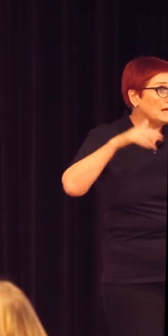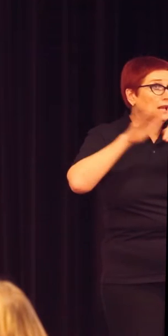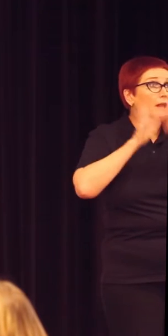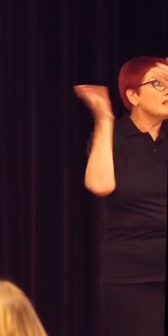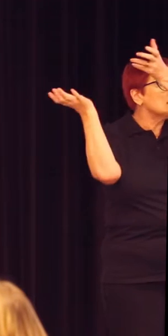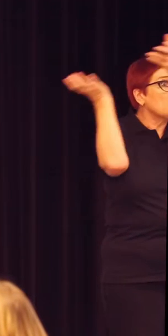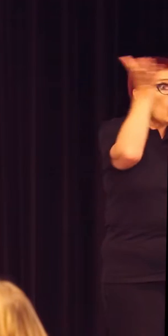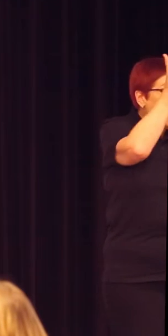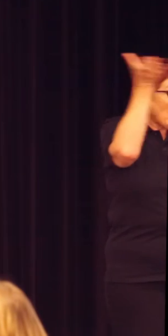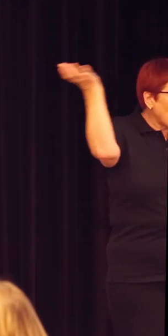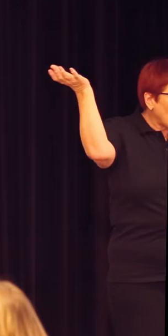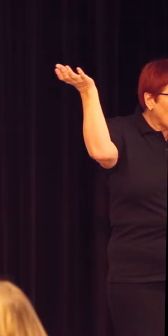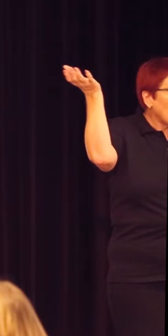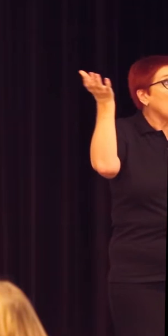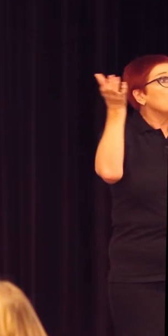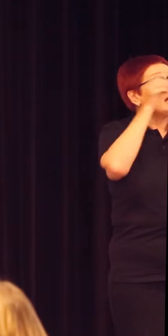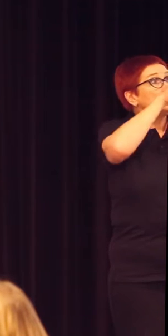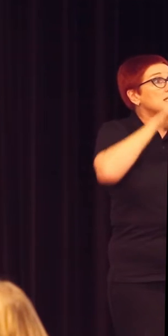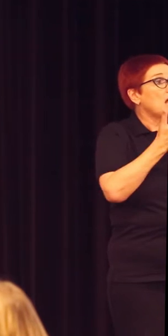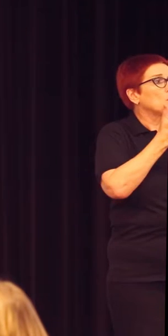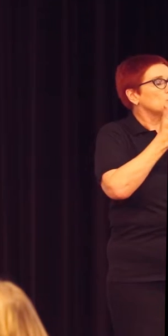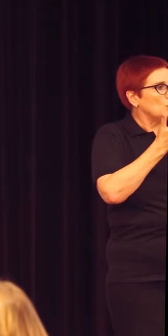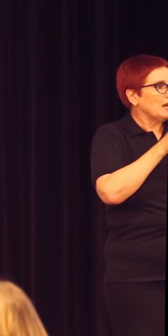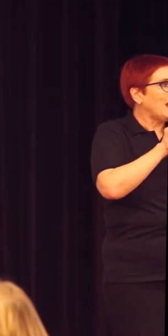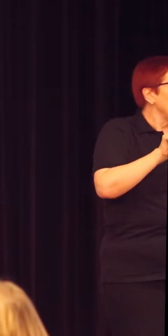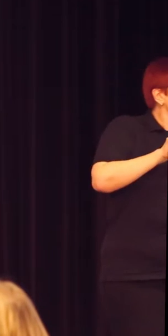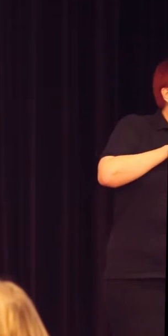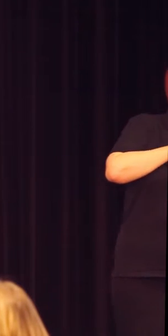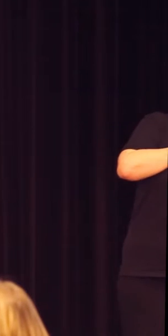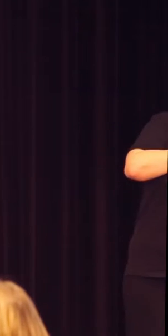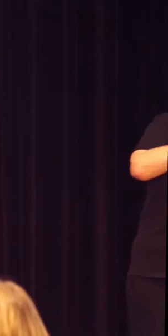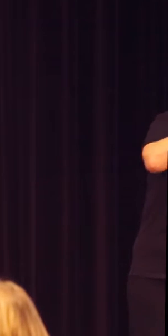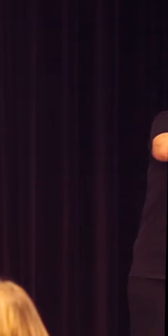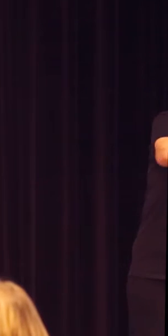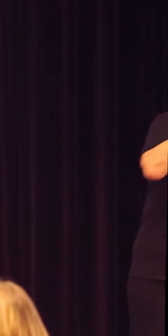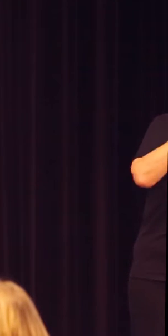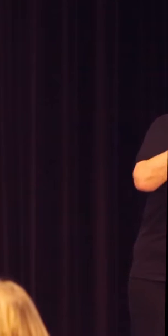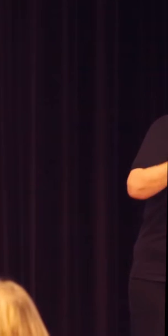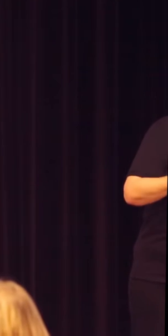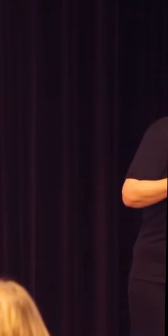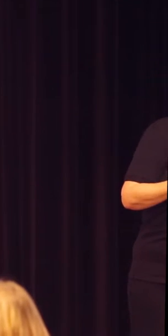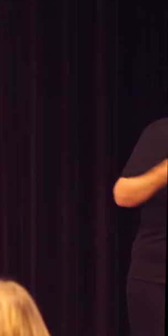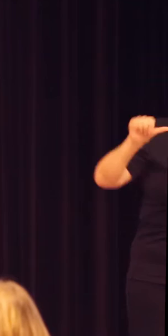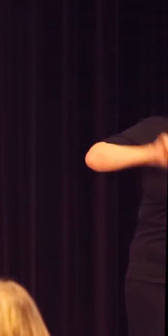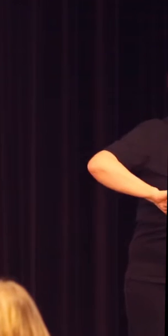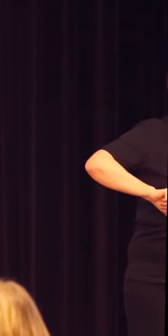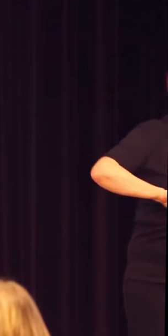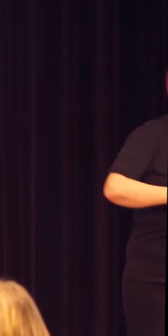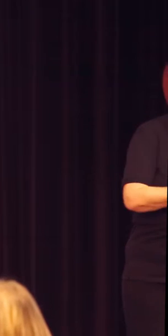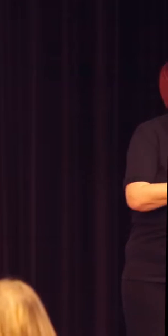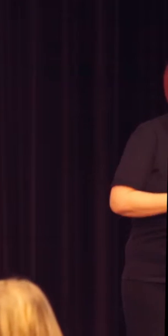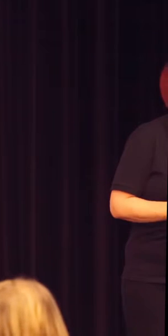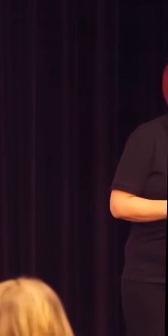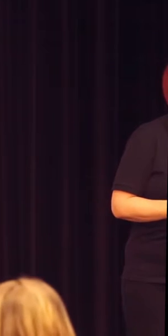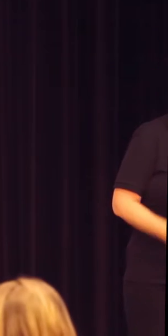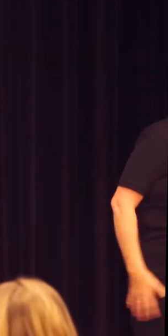sky, where the disabled student can go round the back entrance, is not working for me. That is not